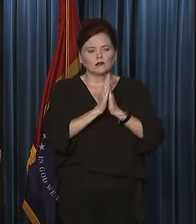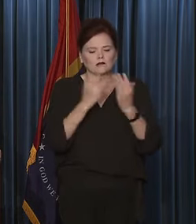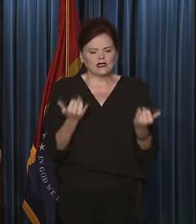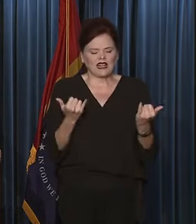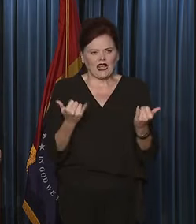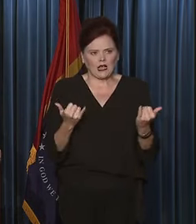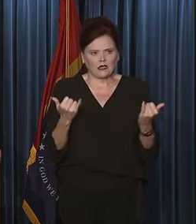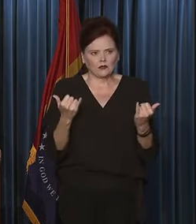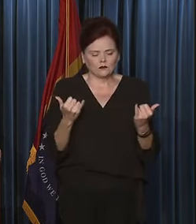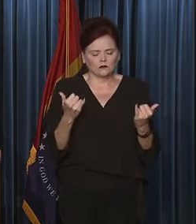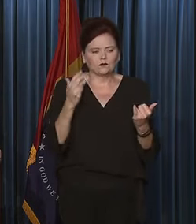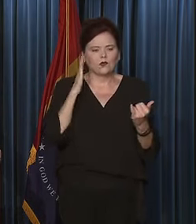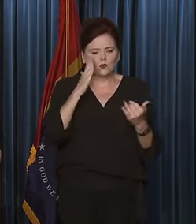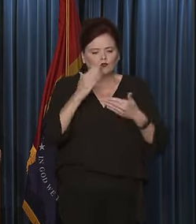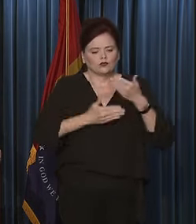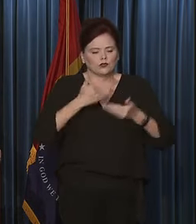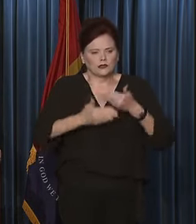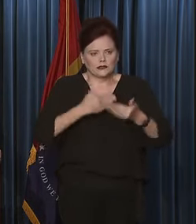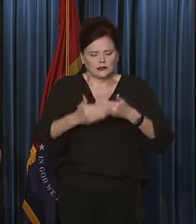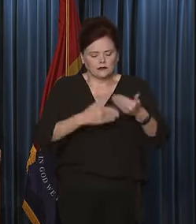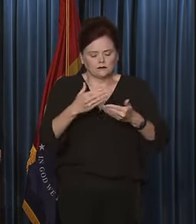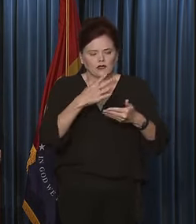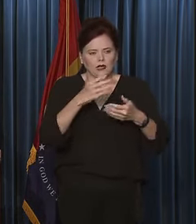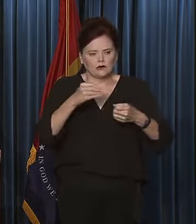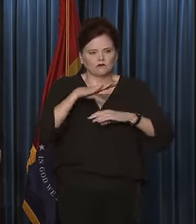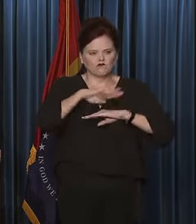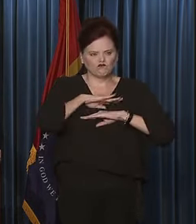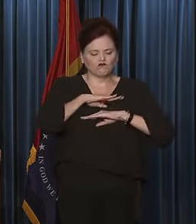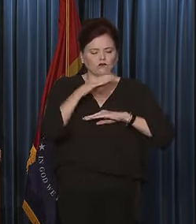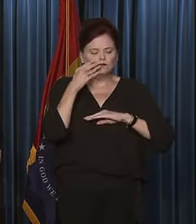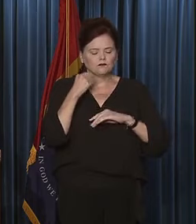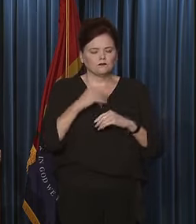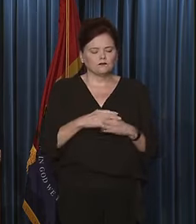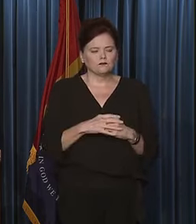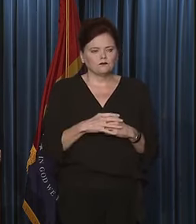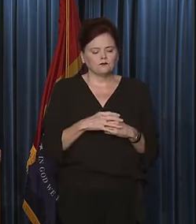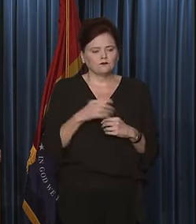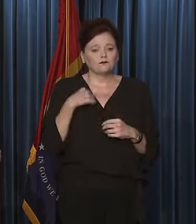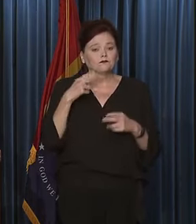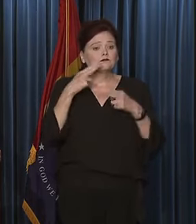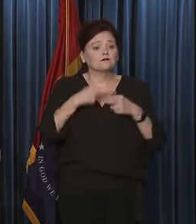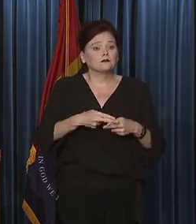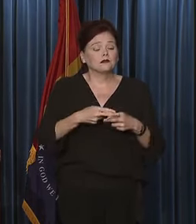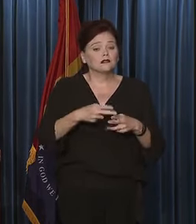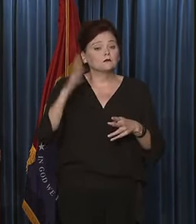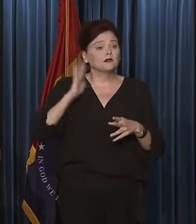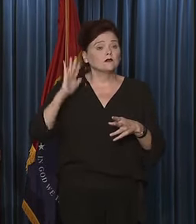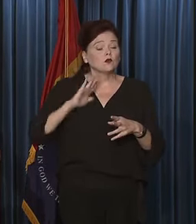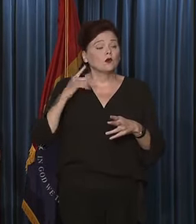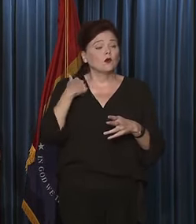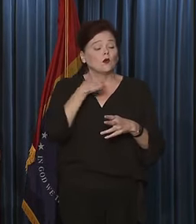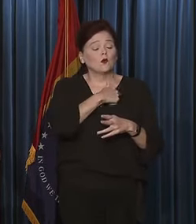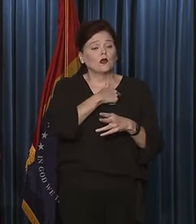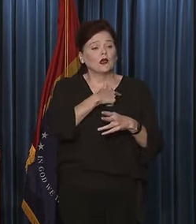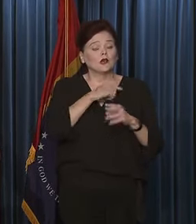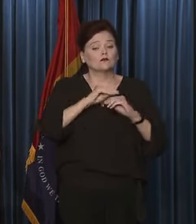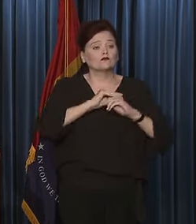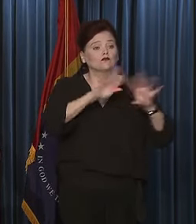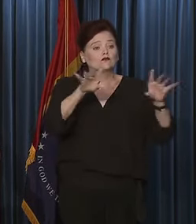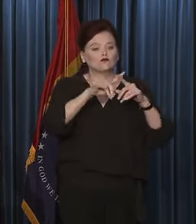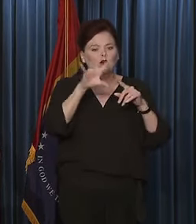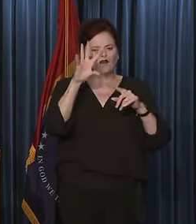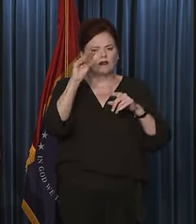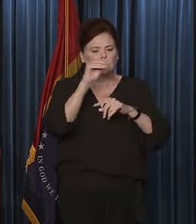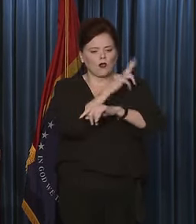currently being processed and fulfilled. I mentioned earlier that we are deploying to 50 hospitals today.